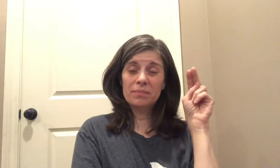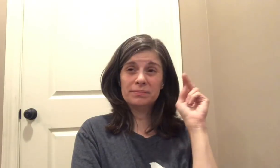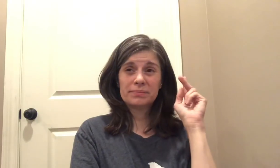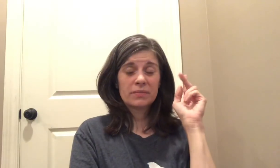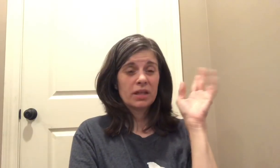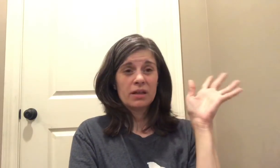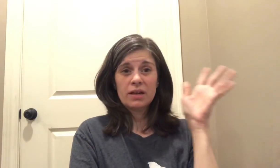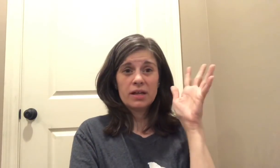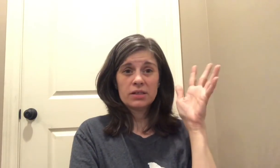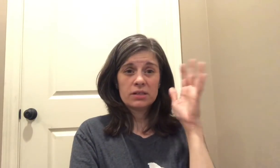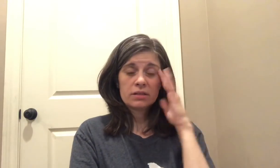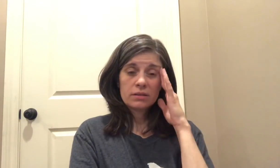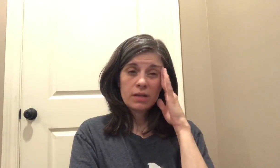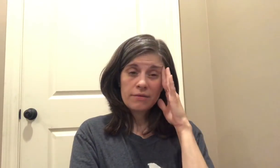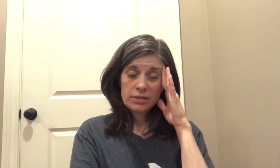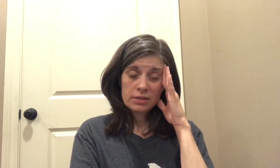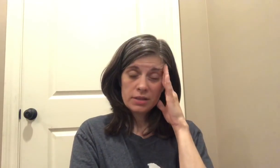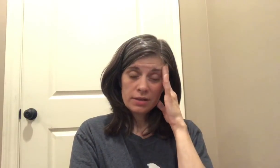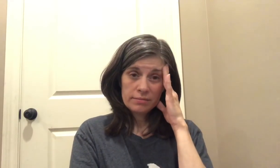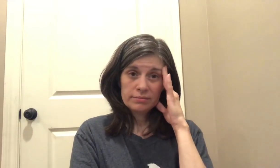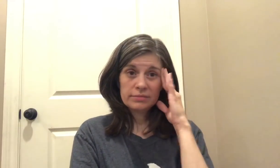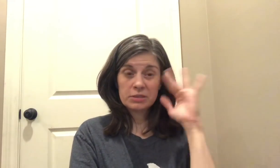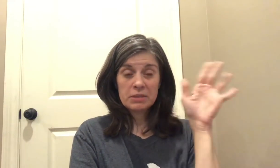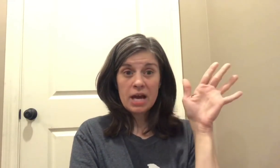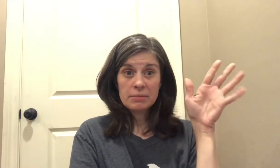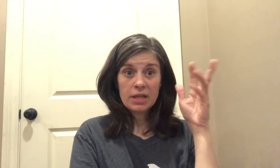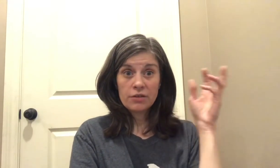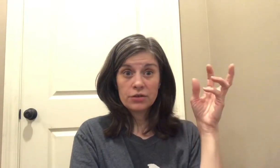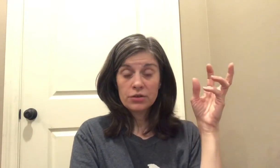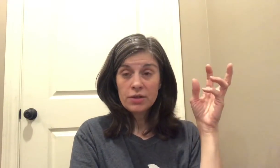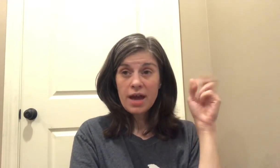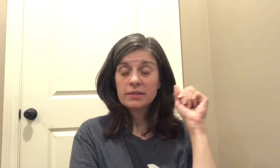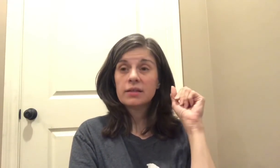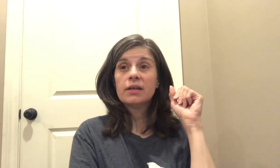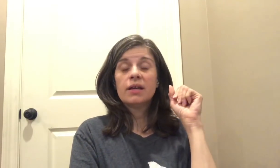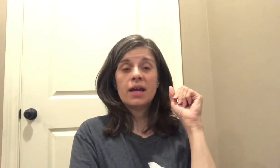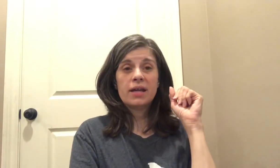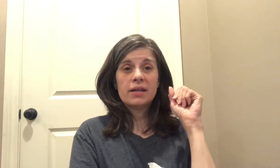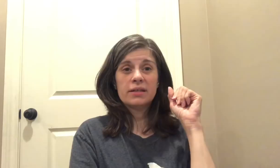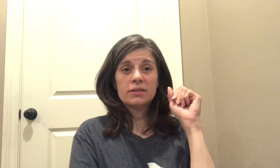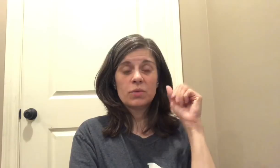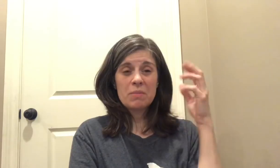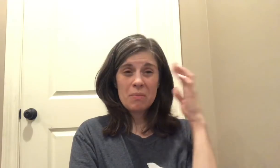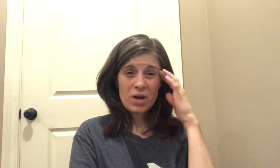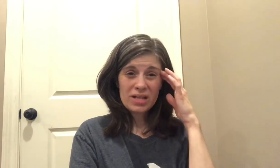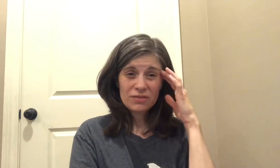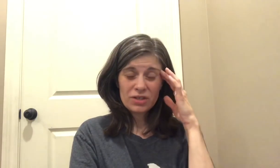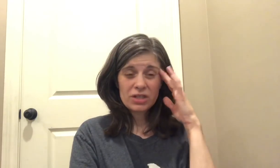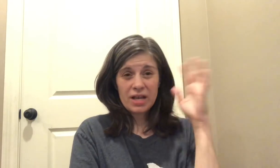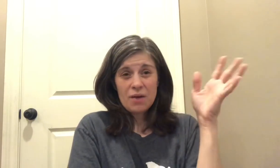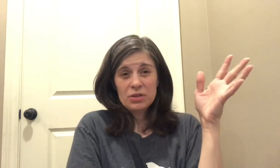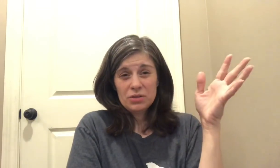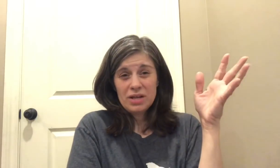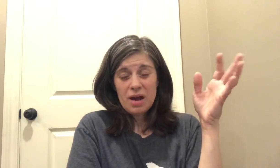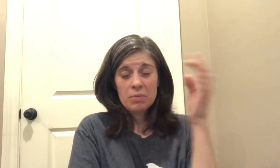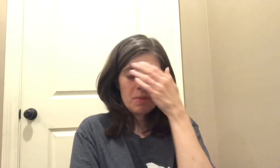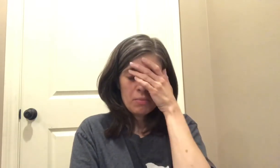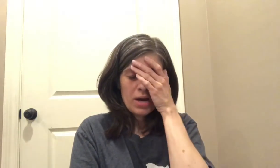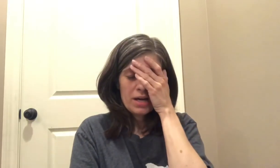I just have to get some time together to do that and when my brain is functioning like I would do it now but my brain